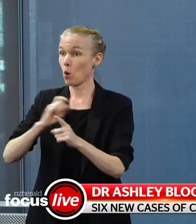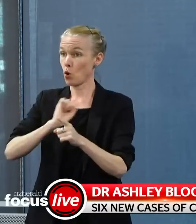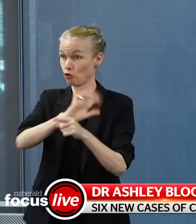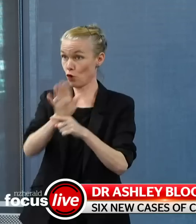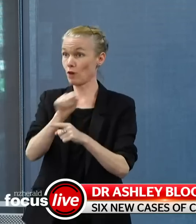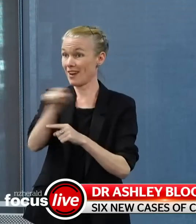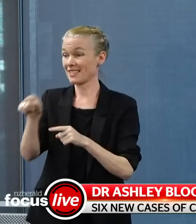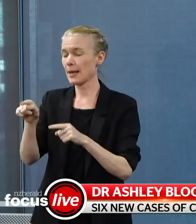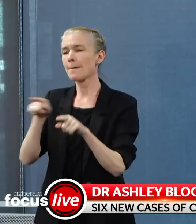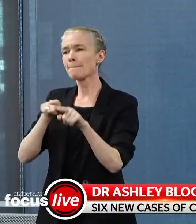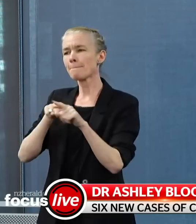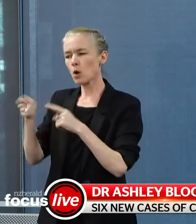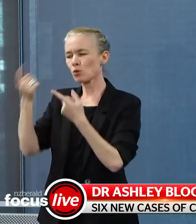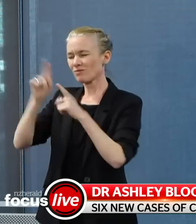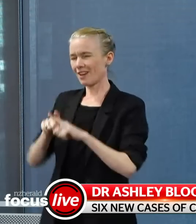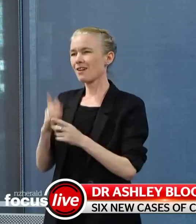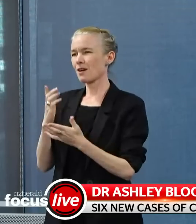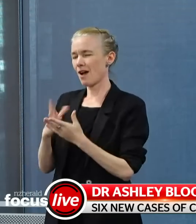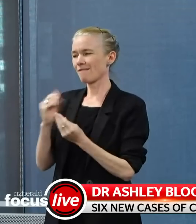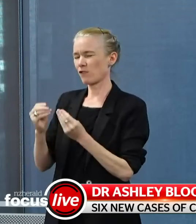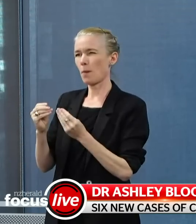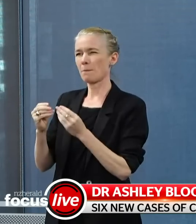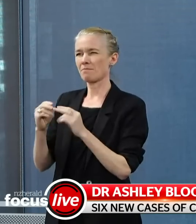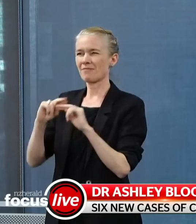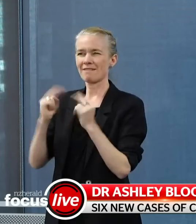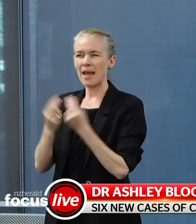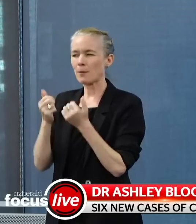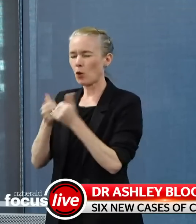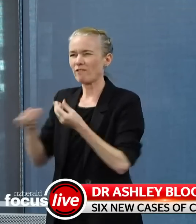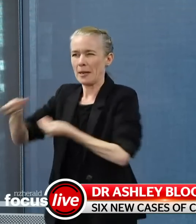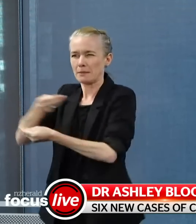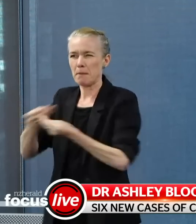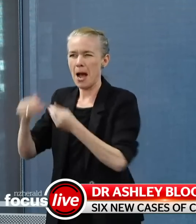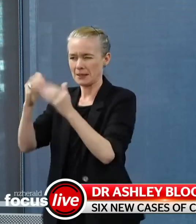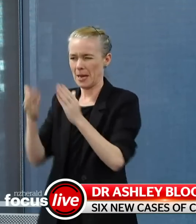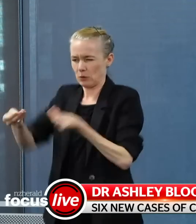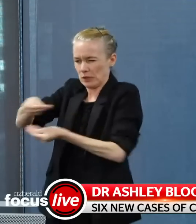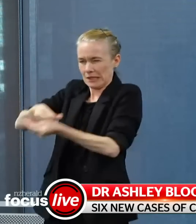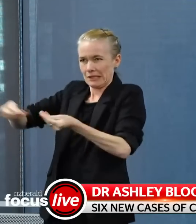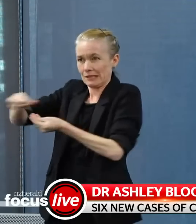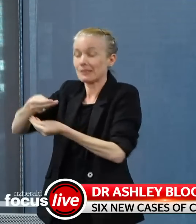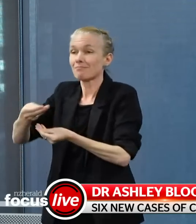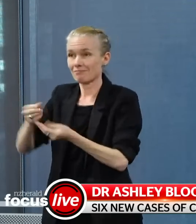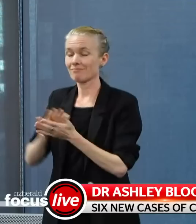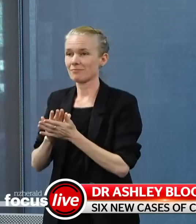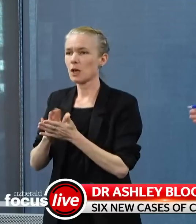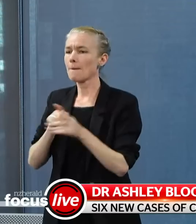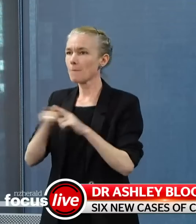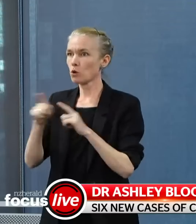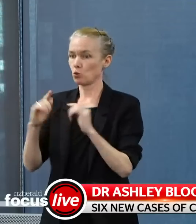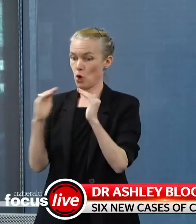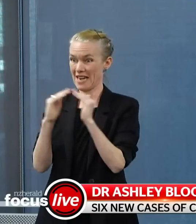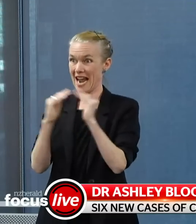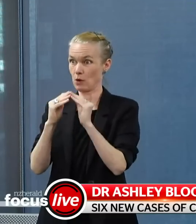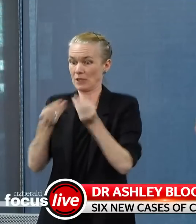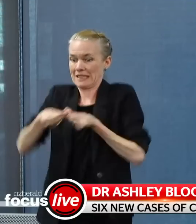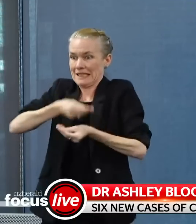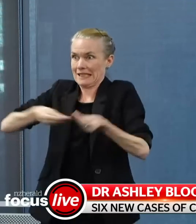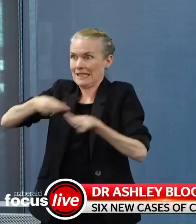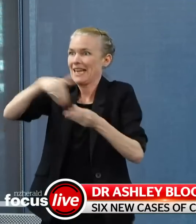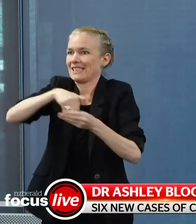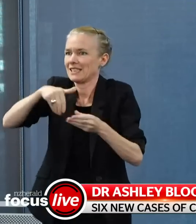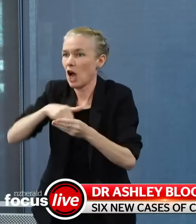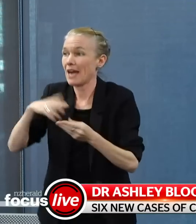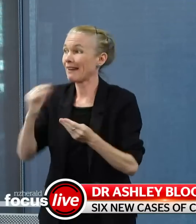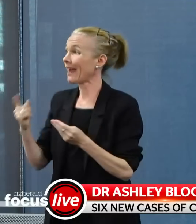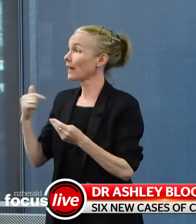of them have been household contacts, so we would, as we would expect. So the transmission is still happening within families rather than people outside of that in